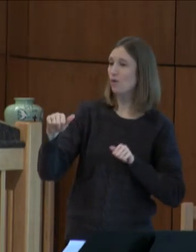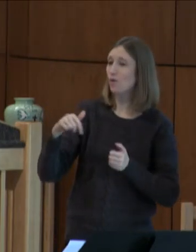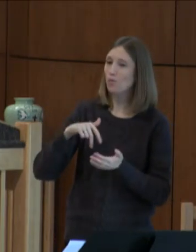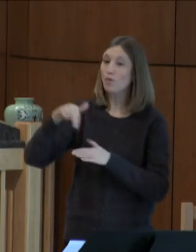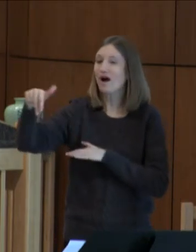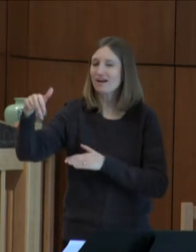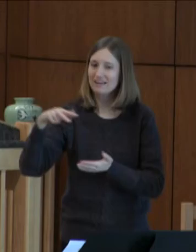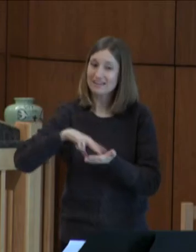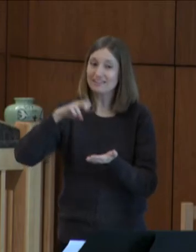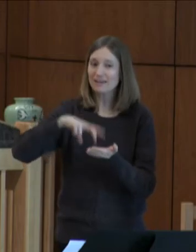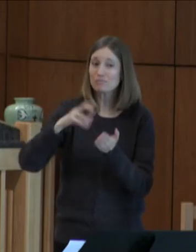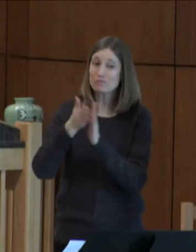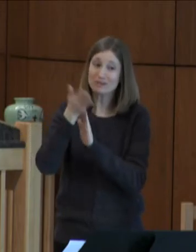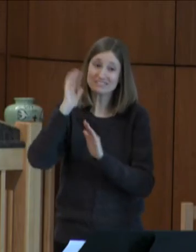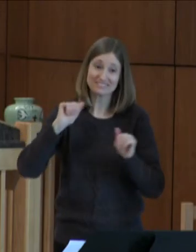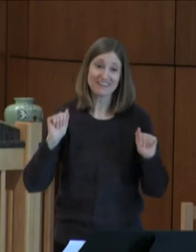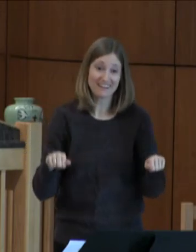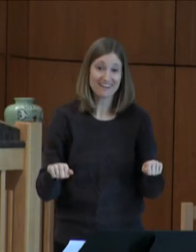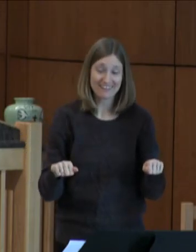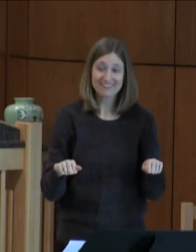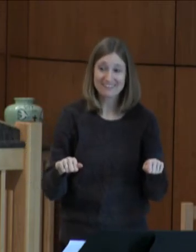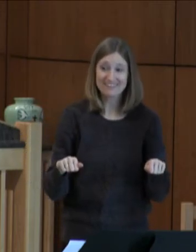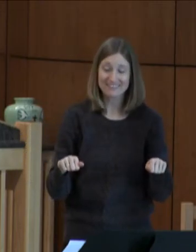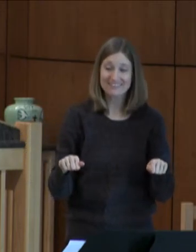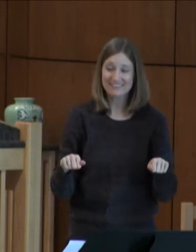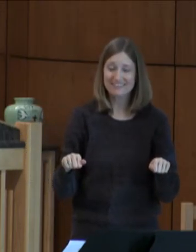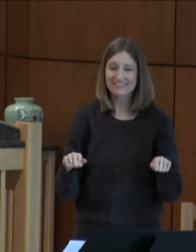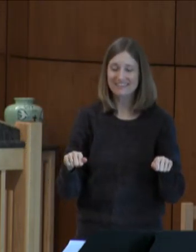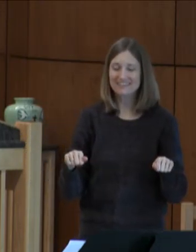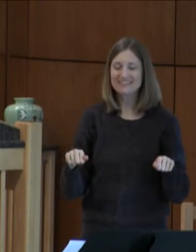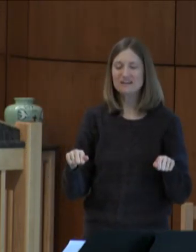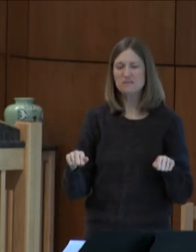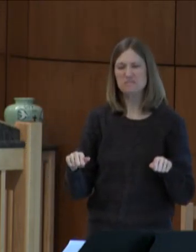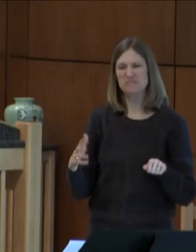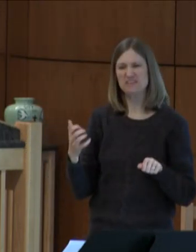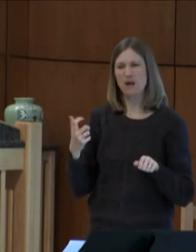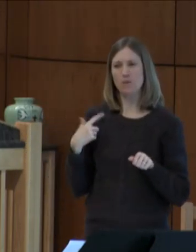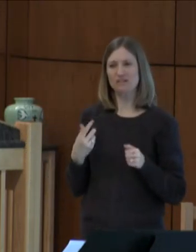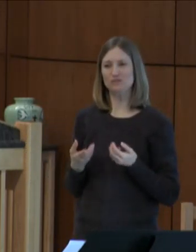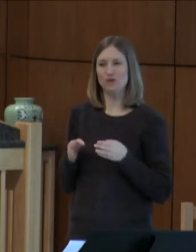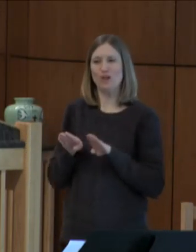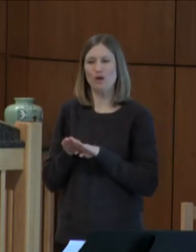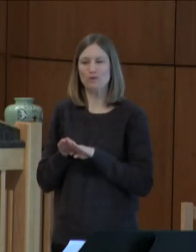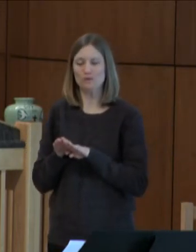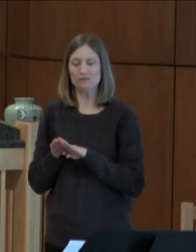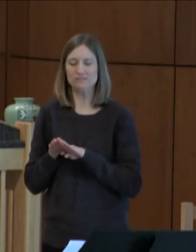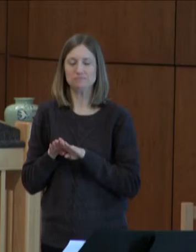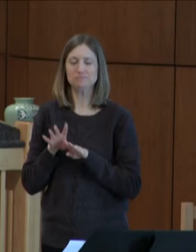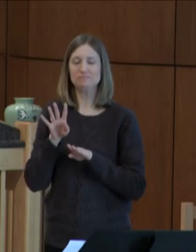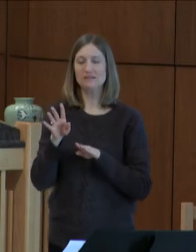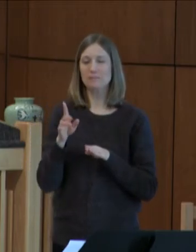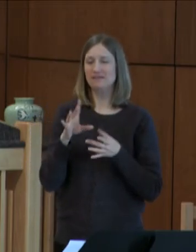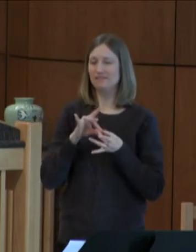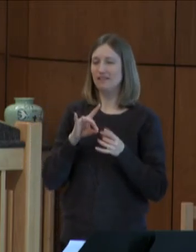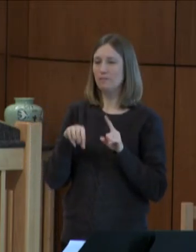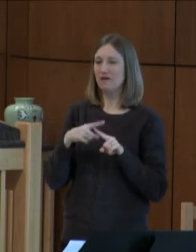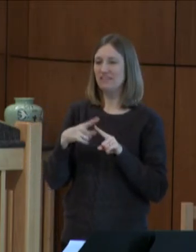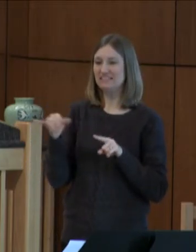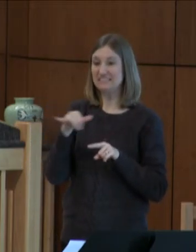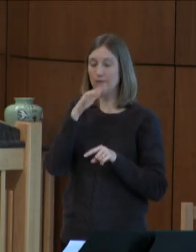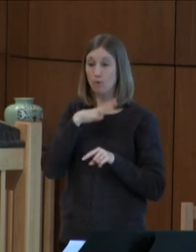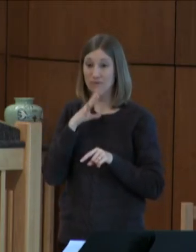and praising God. I would like to close by telling you about my next visit with this 96-year-old woman.